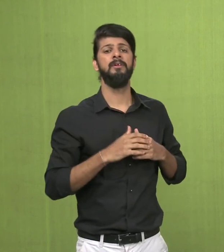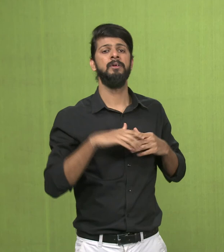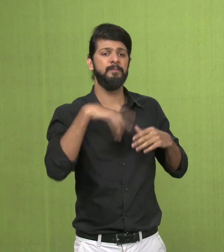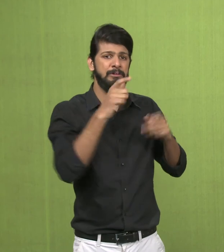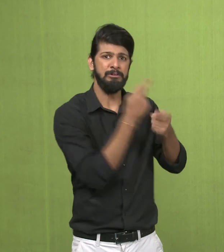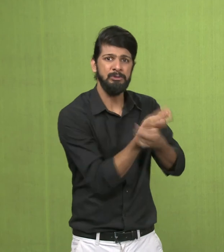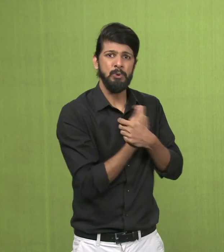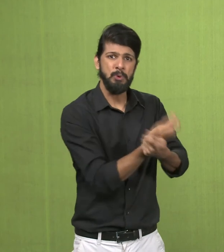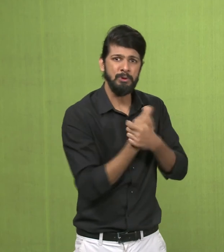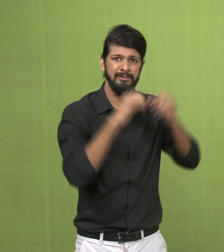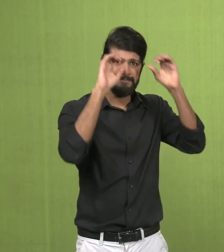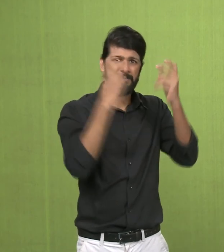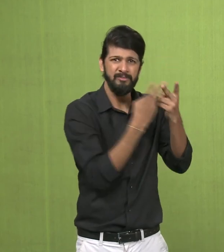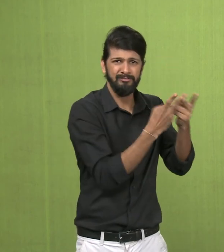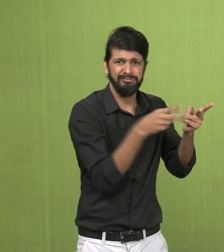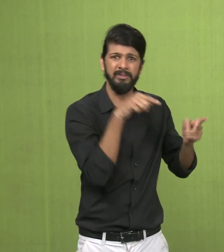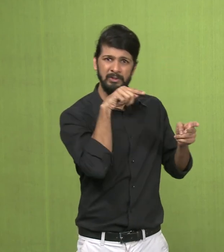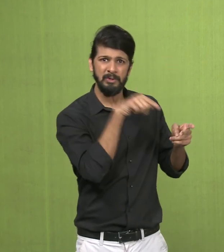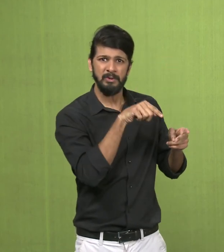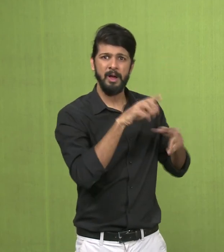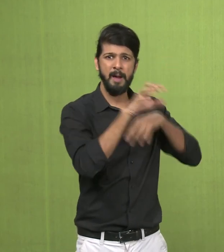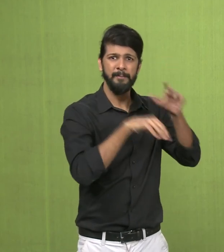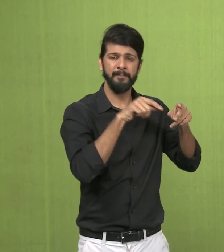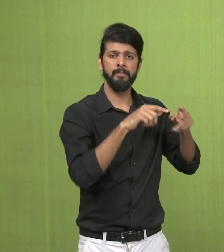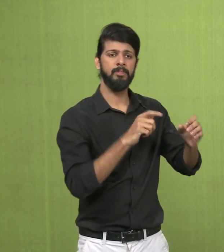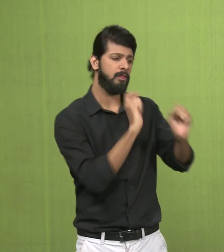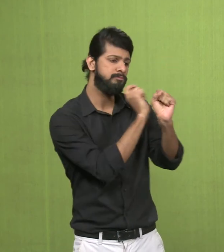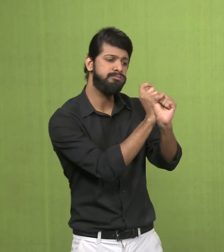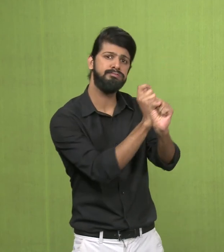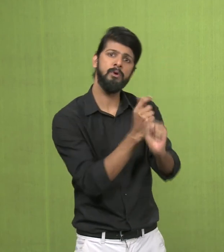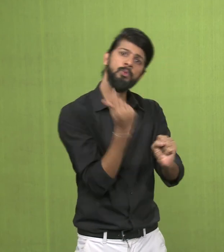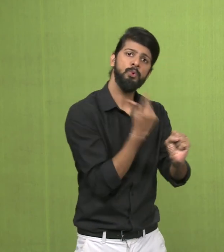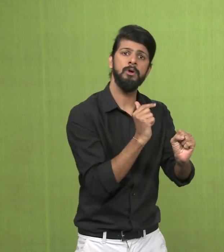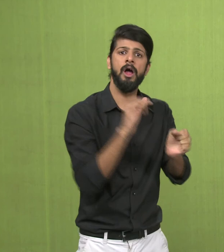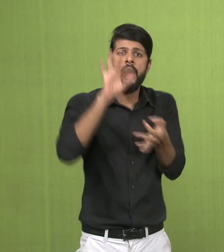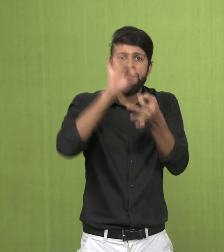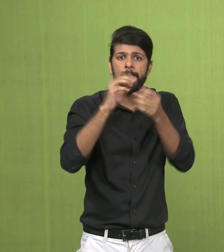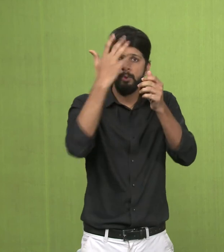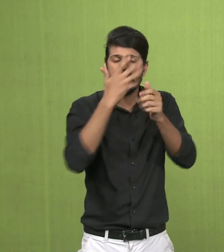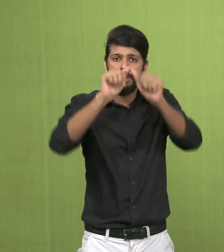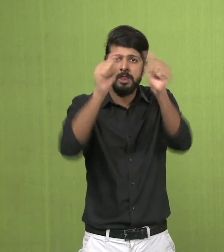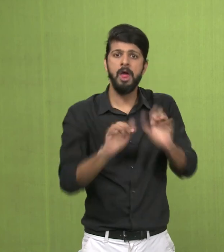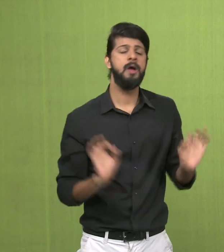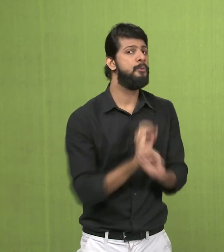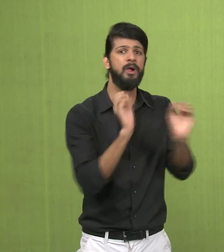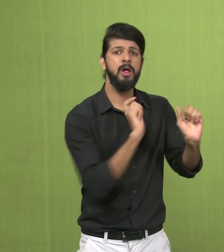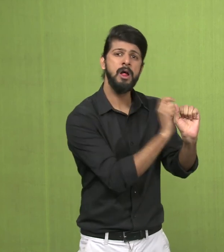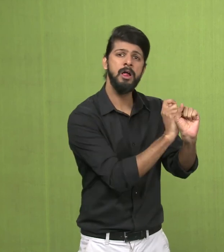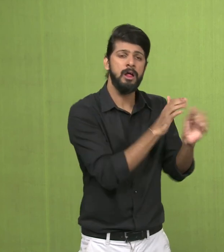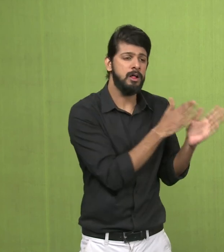Maybe the fact that Buddha was not depicted in a human